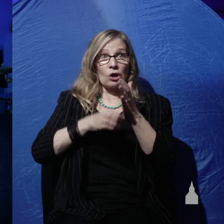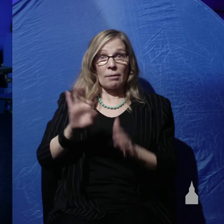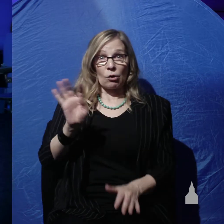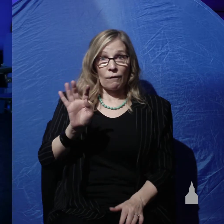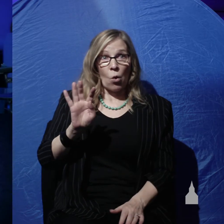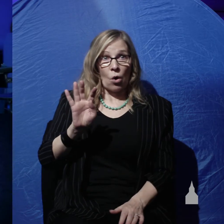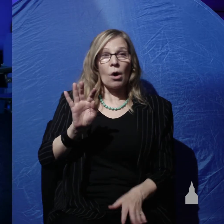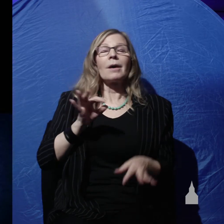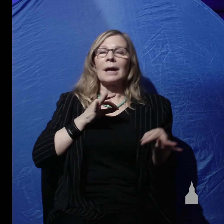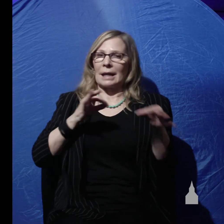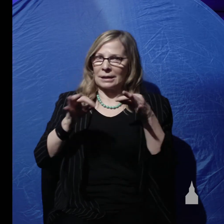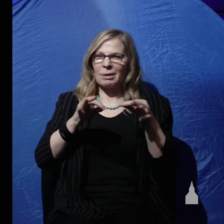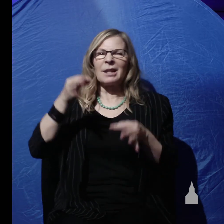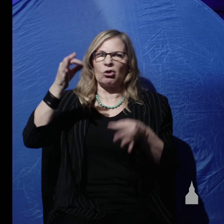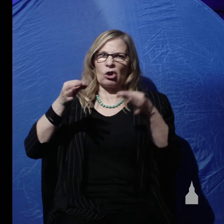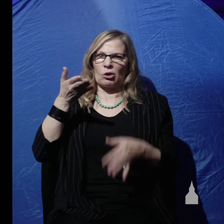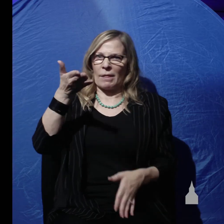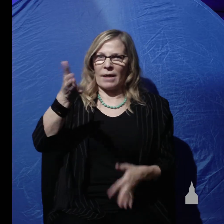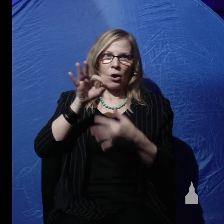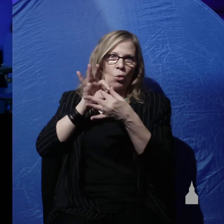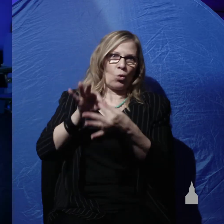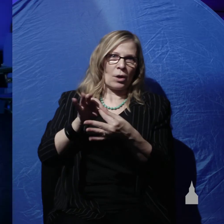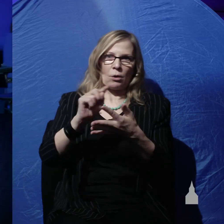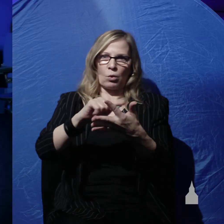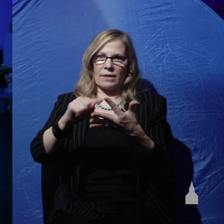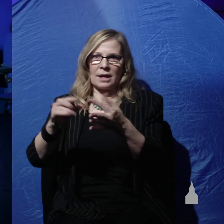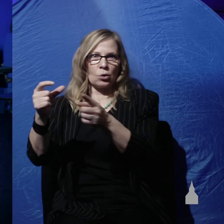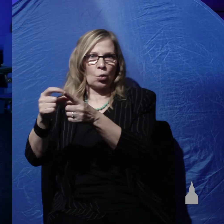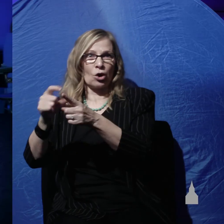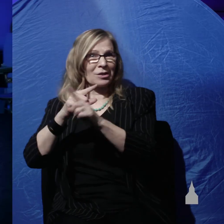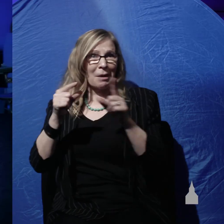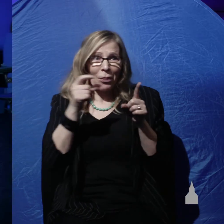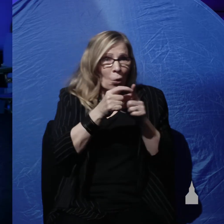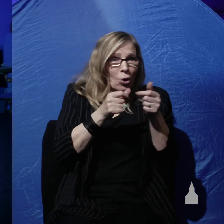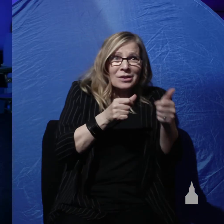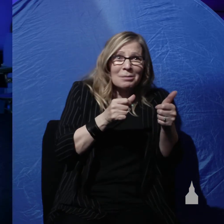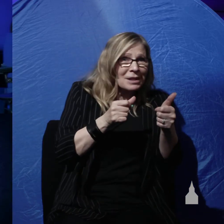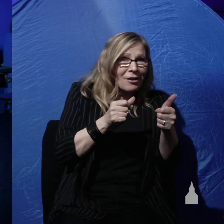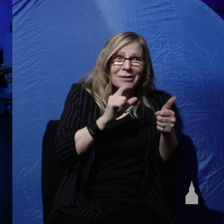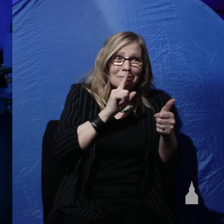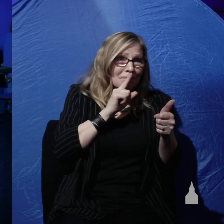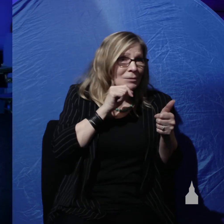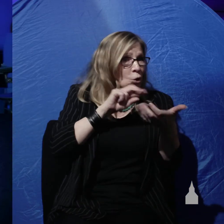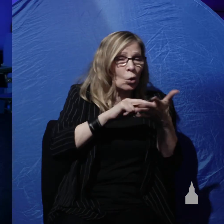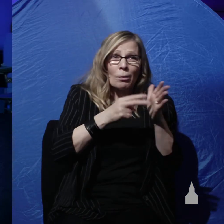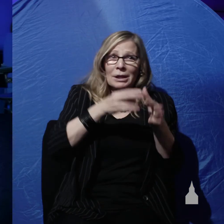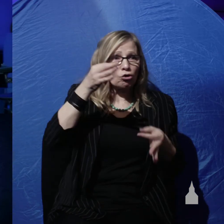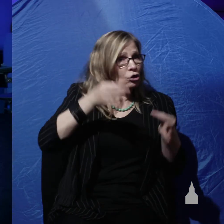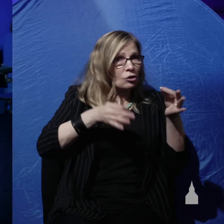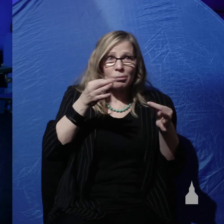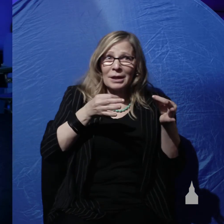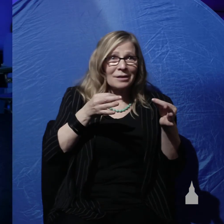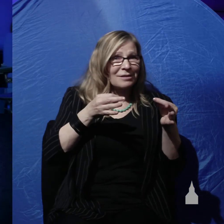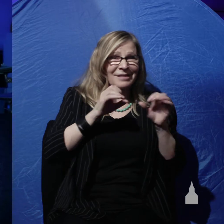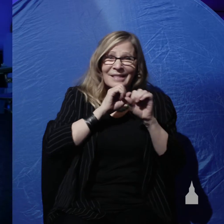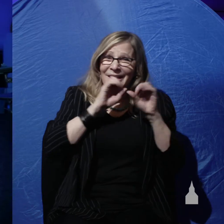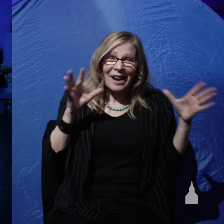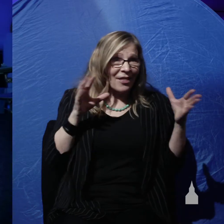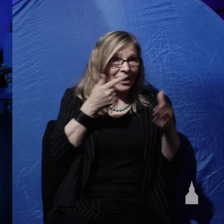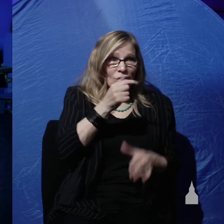that there's judgment associated with these words but the words themselves don't mean judgment and there's nothing in Genesis 1